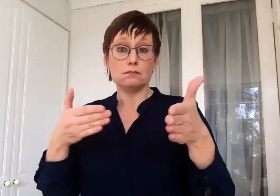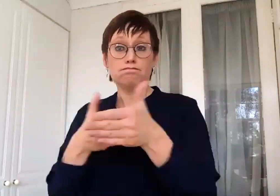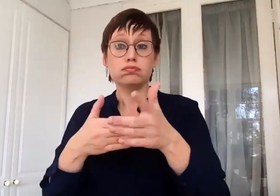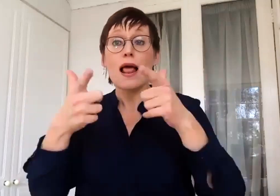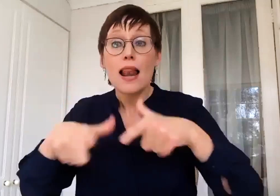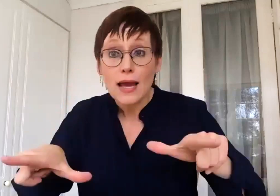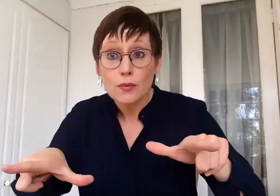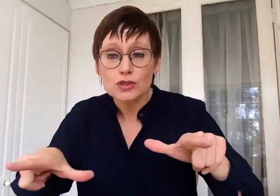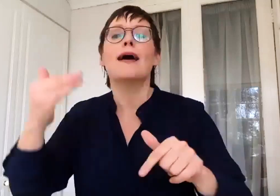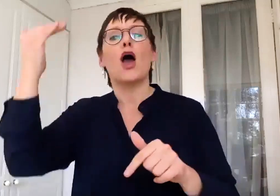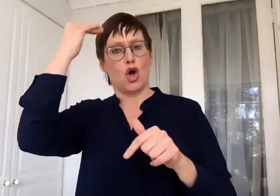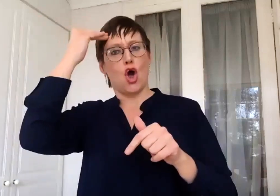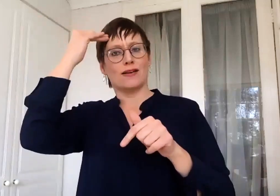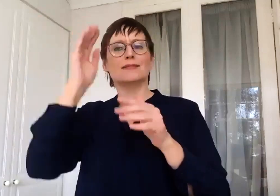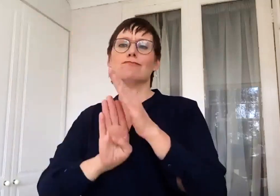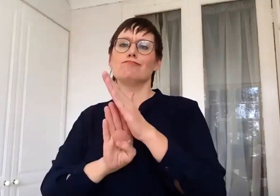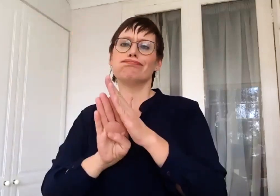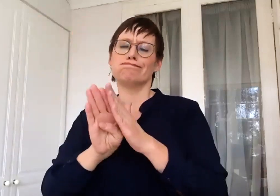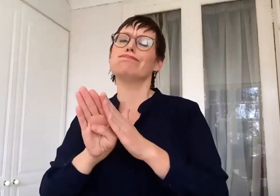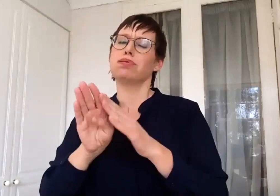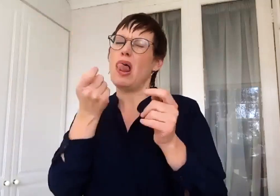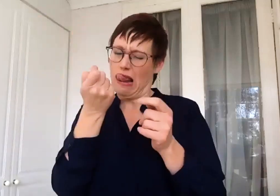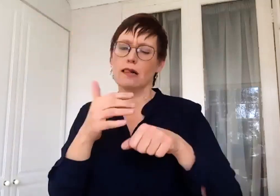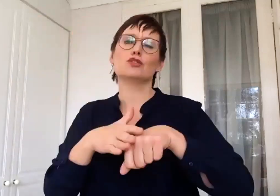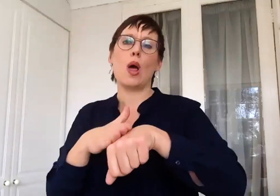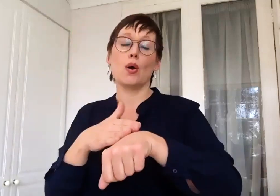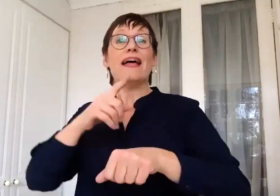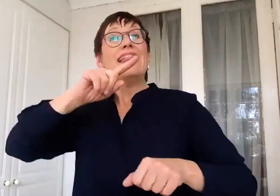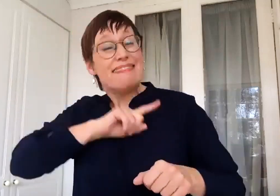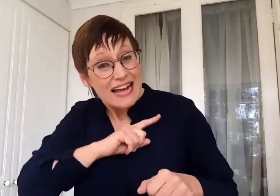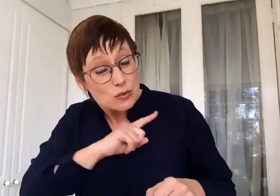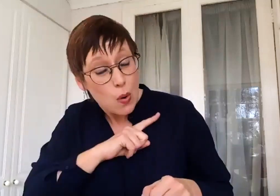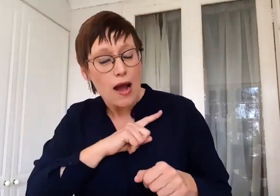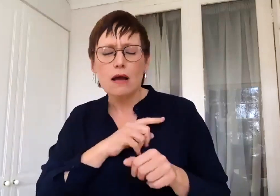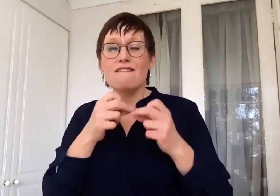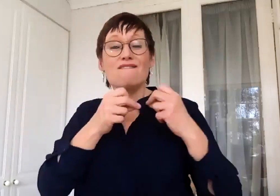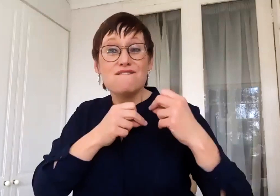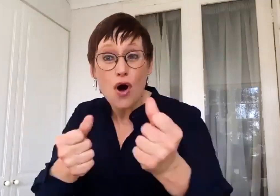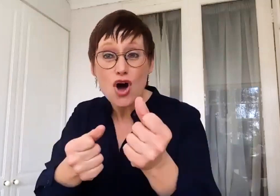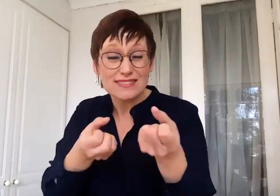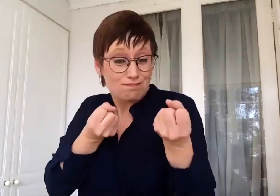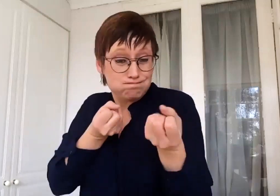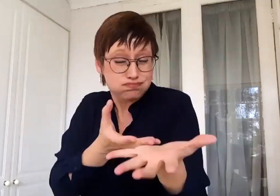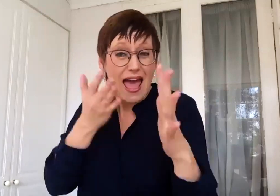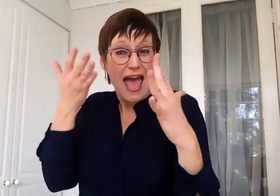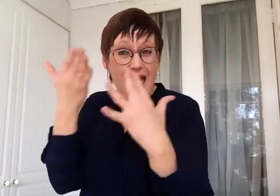detect it almost at birth. And that's why we're proposing universal, which means every baby that is born,